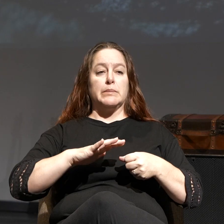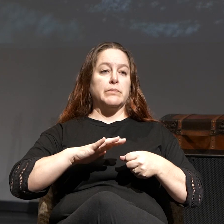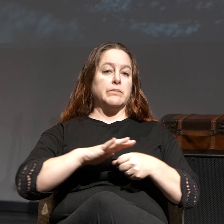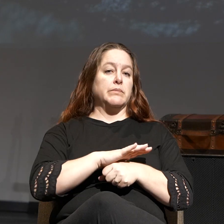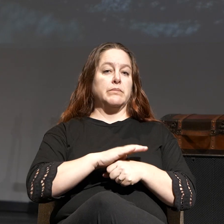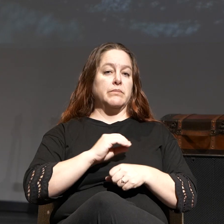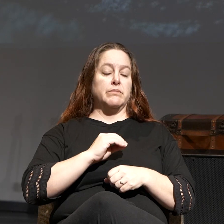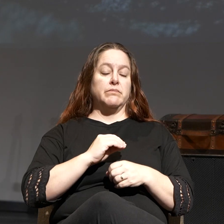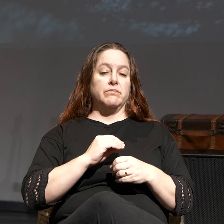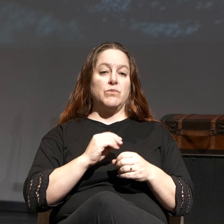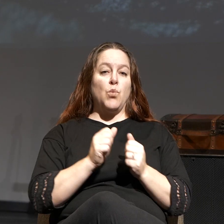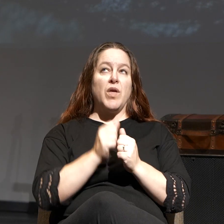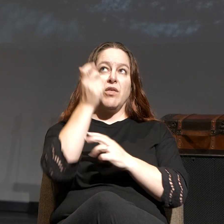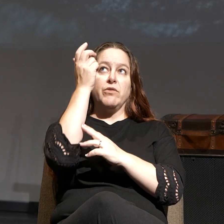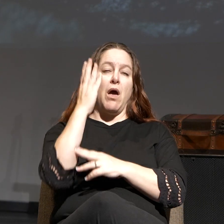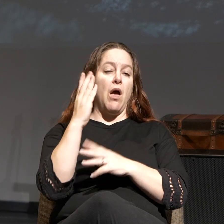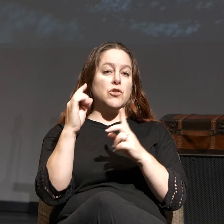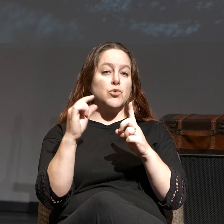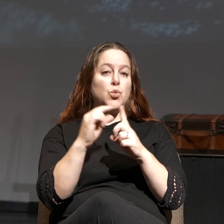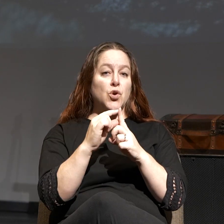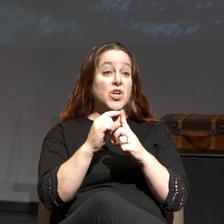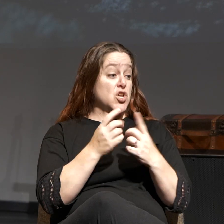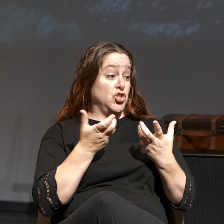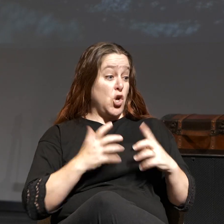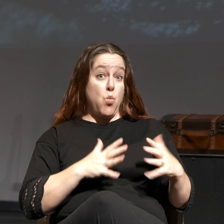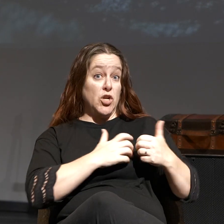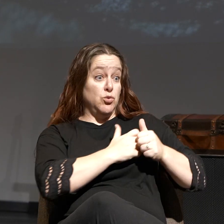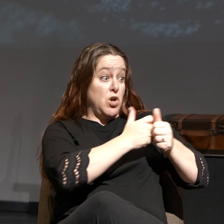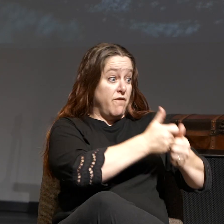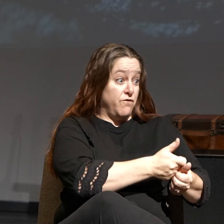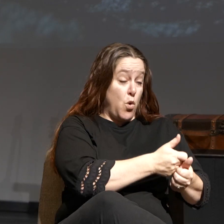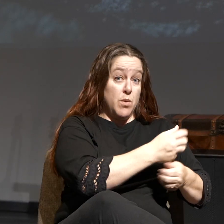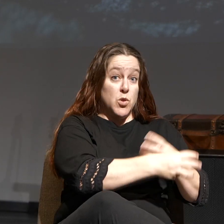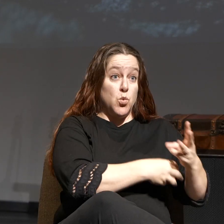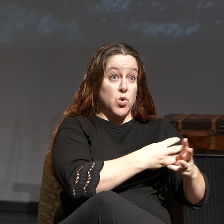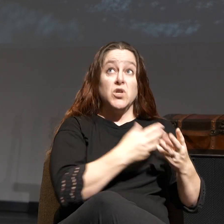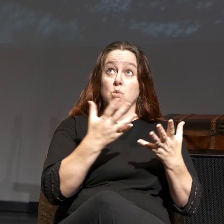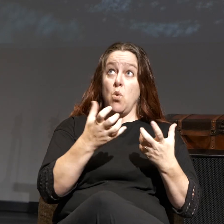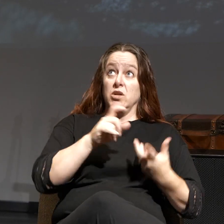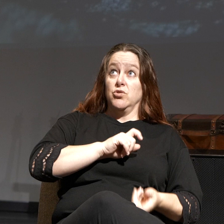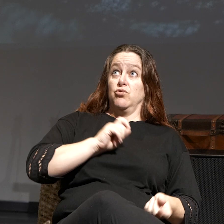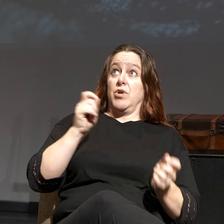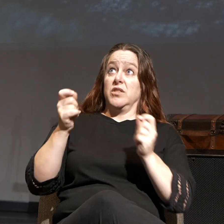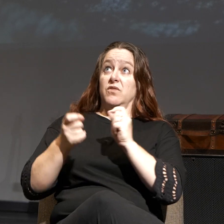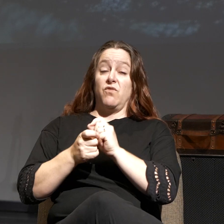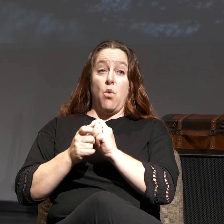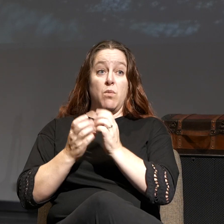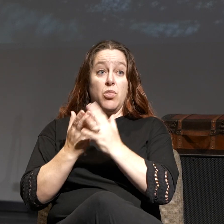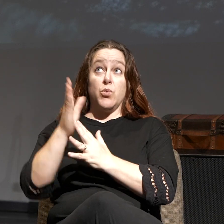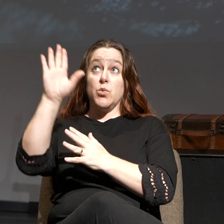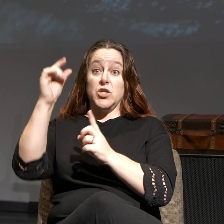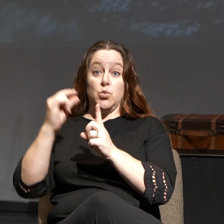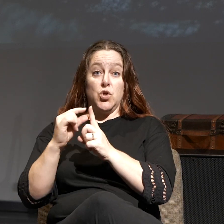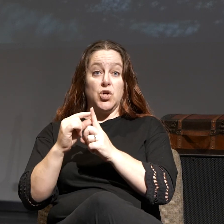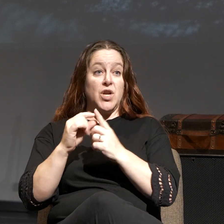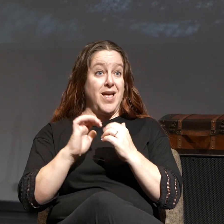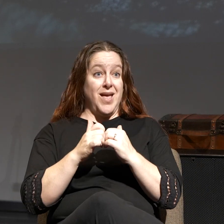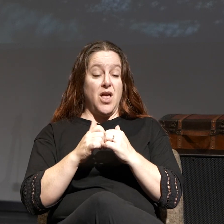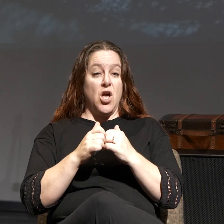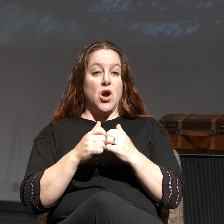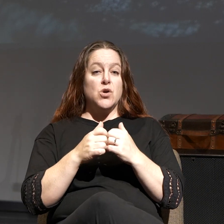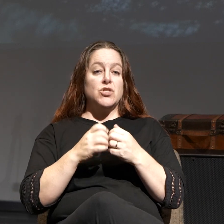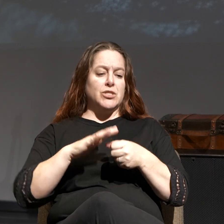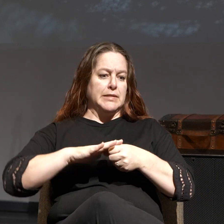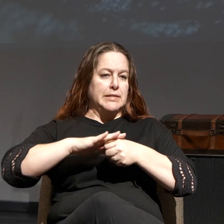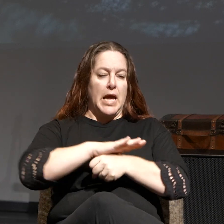So if you're going to keep from being conformed to this world, and if you want to be transformed by God's Word, it starts right here, saturated with God's Word. Look at verse 2,